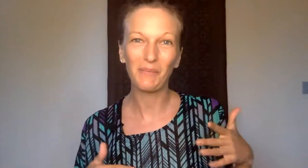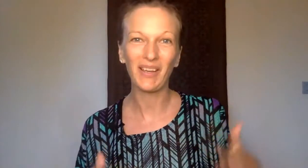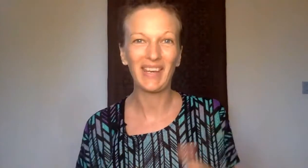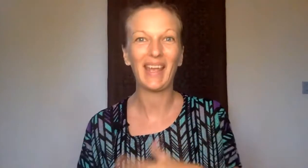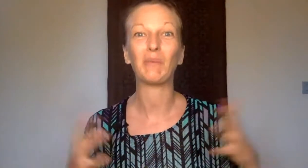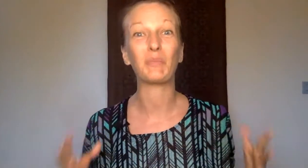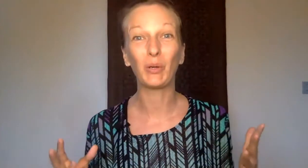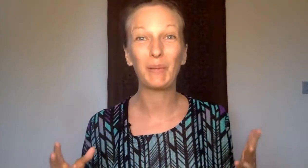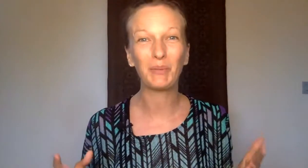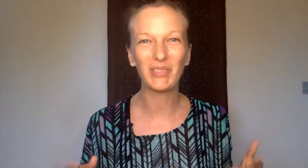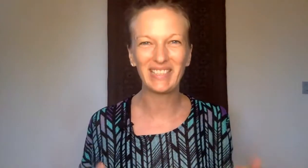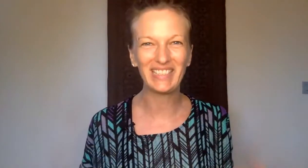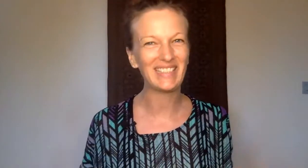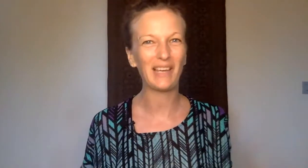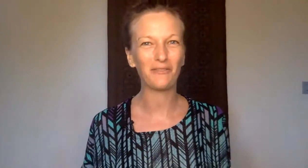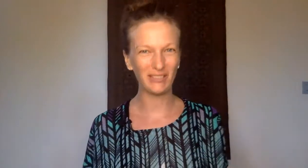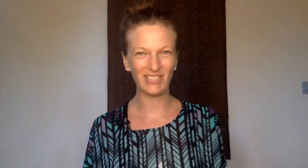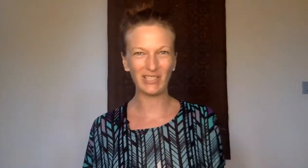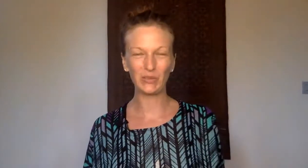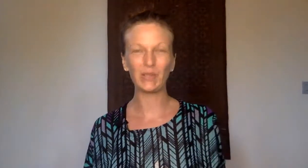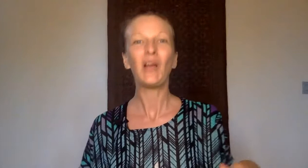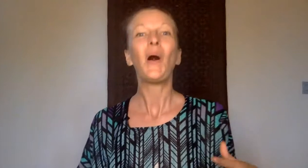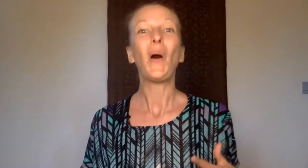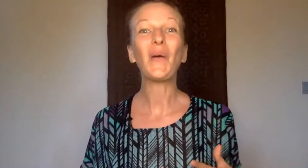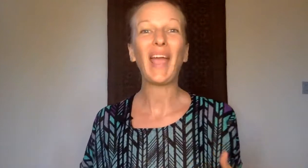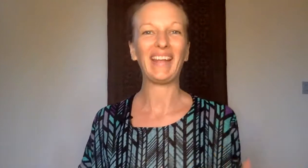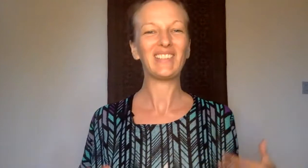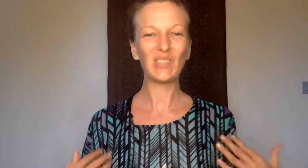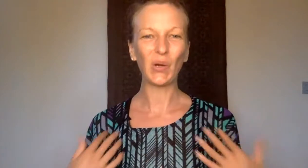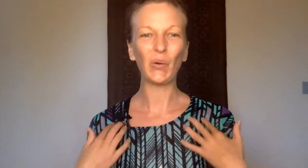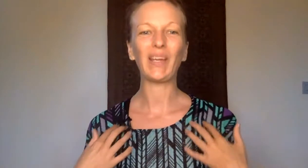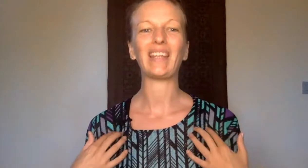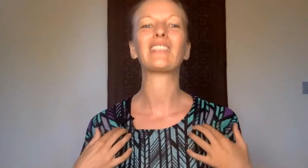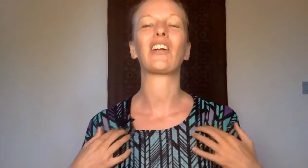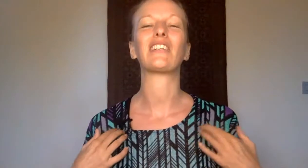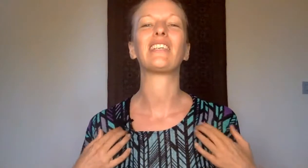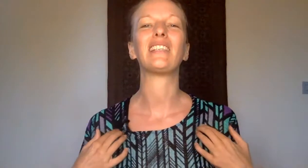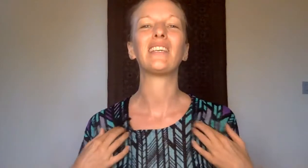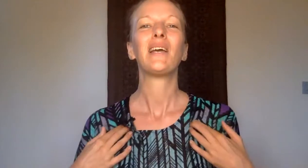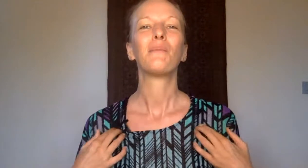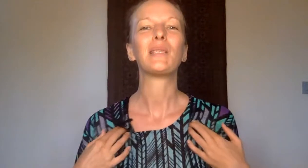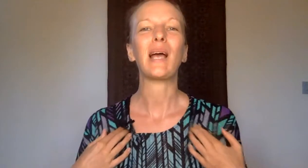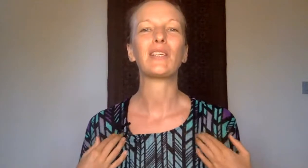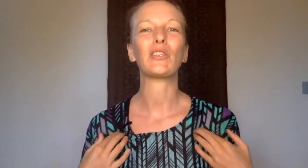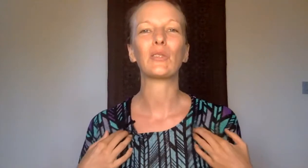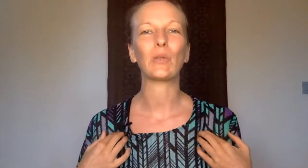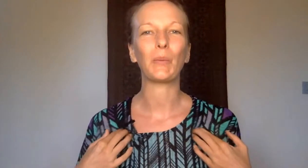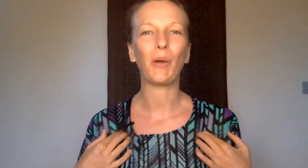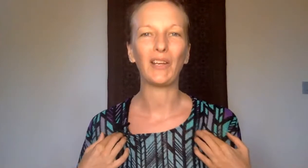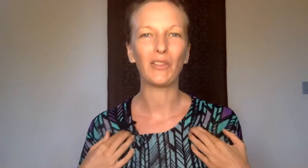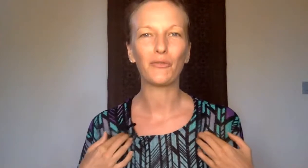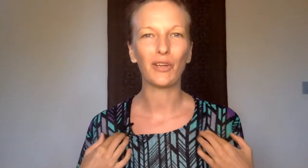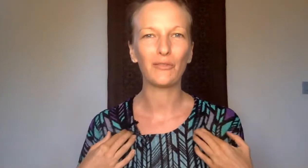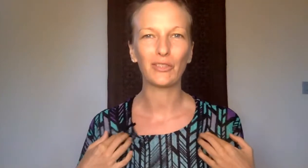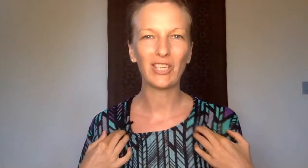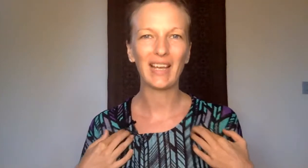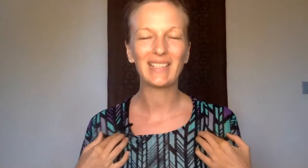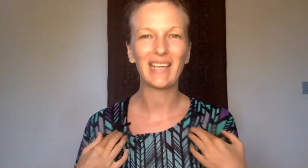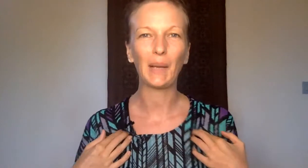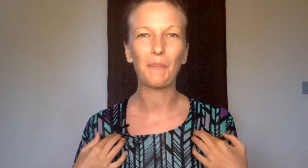button, it helps more people see these EFT videos. Okay, so getting started, massaging the sore point on the front of your chest, taking a